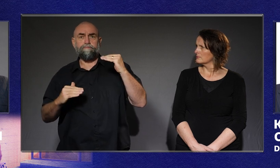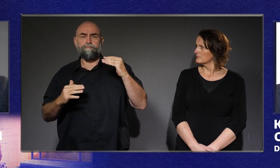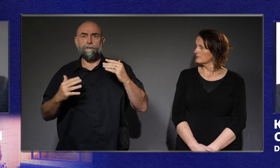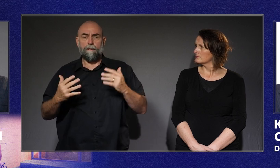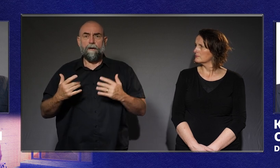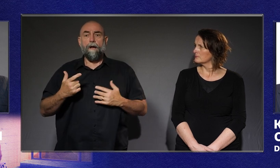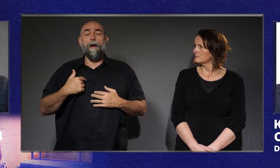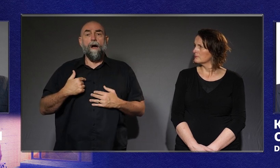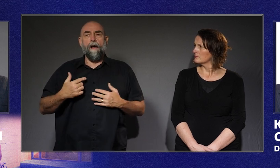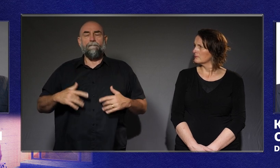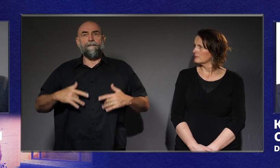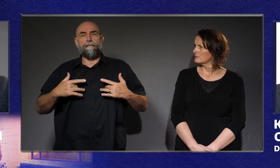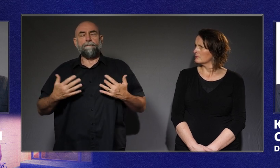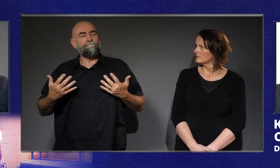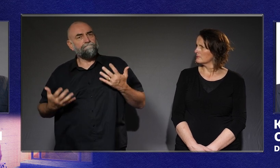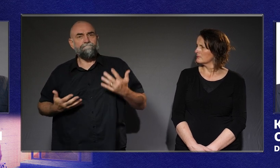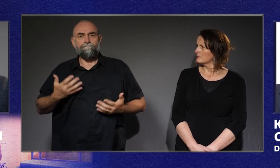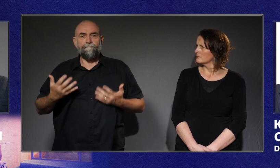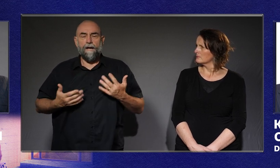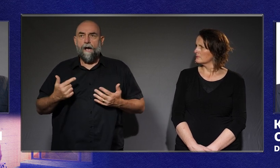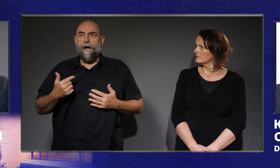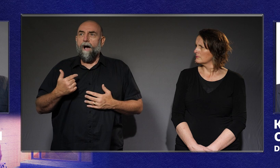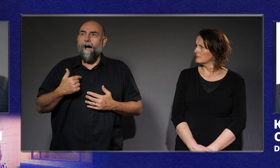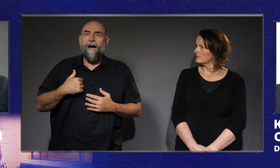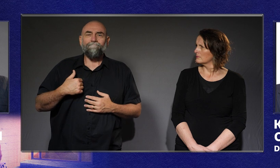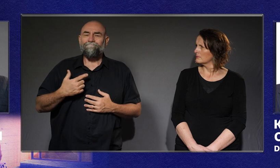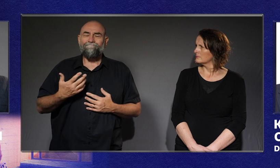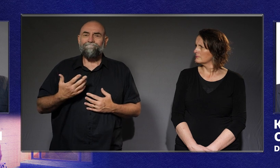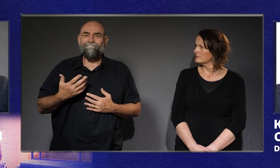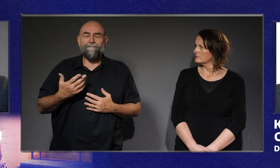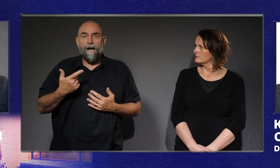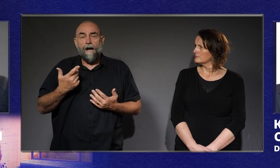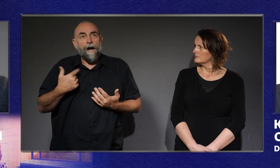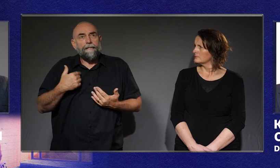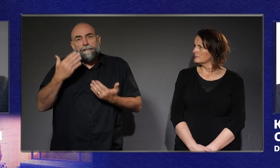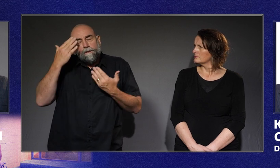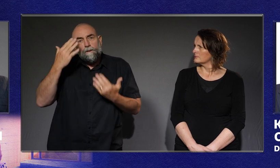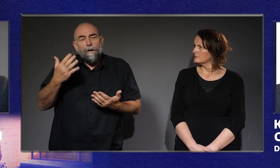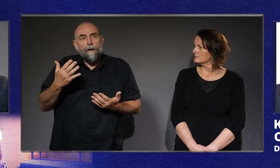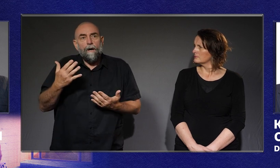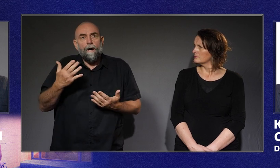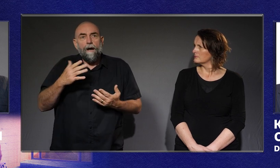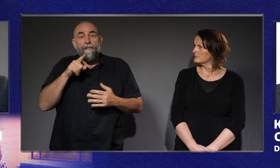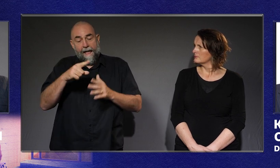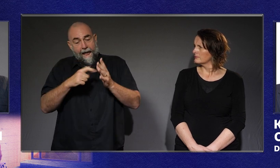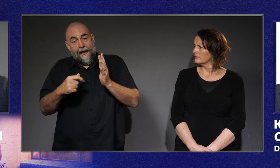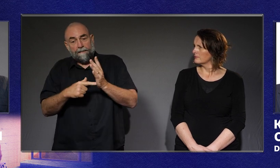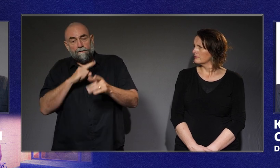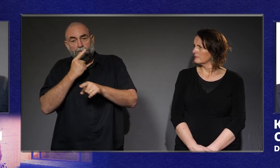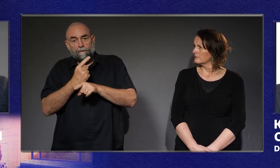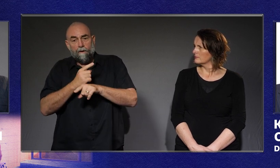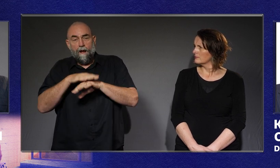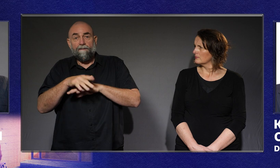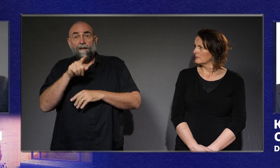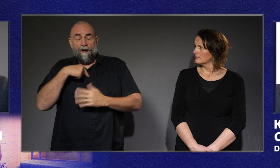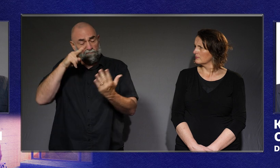impairment, then I didn't know, you know, that act clearly to me said I was